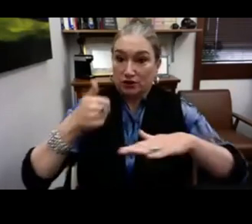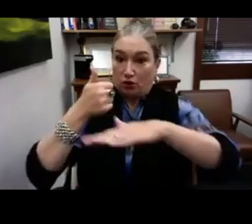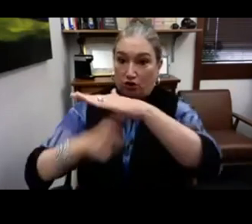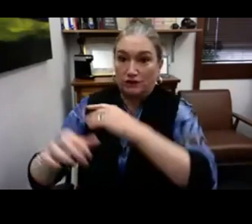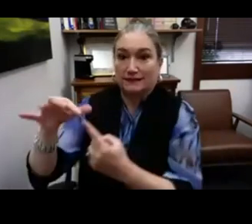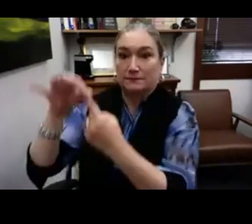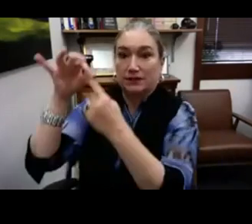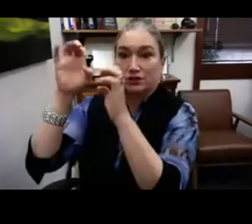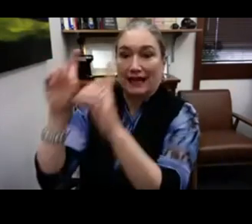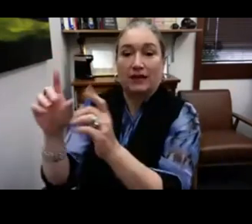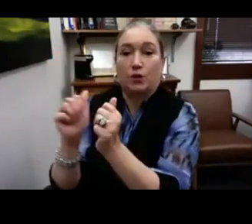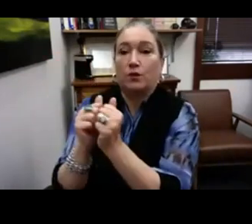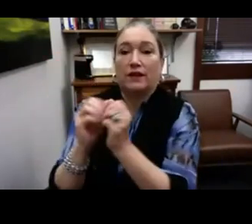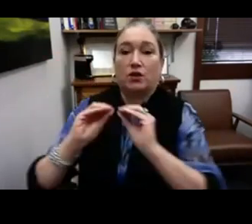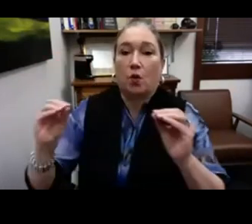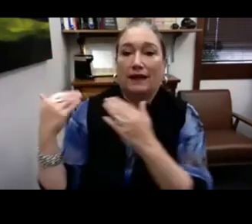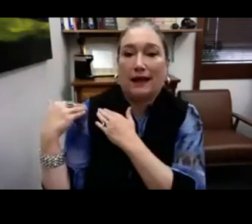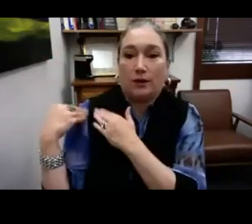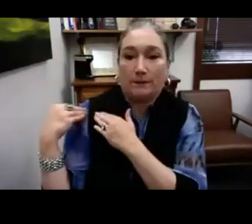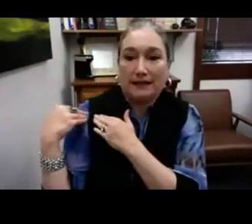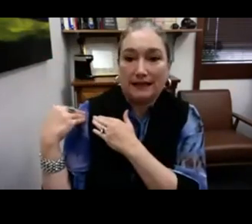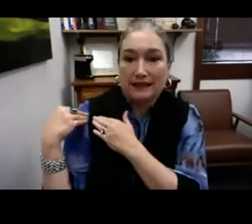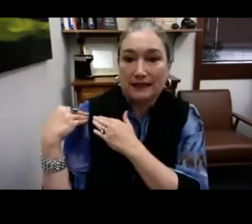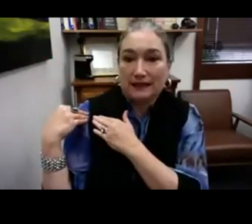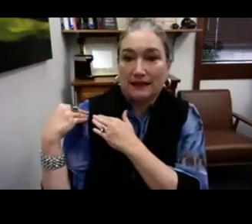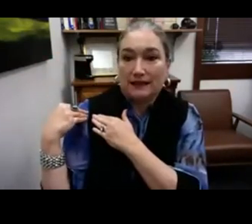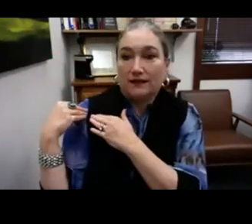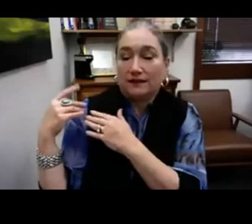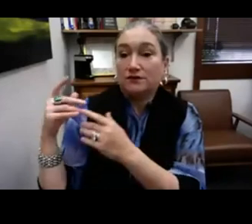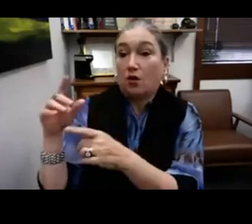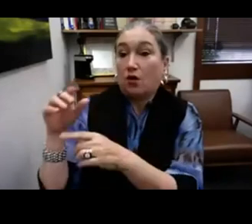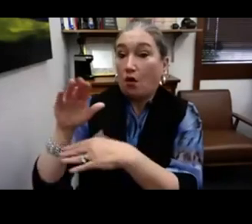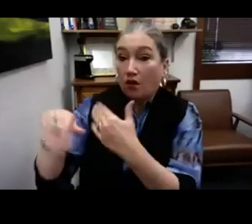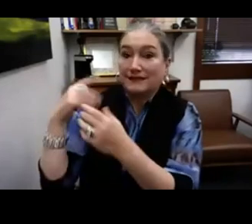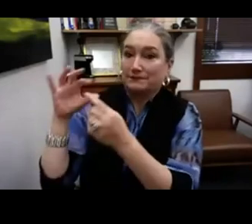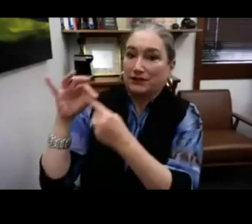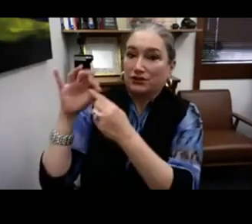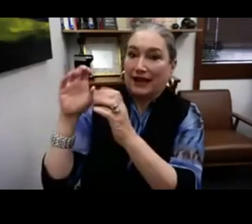Right now, most deaf children are under the special education division with no accountability.